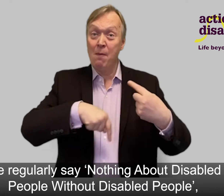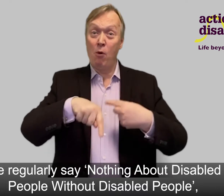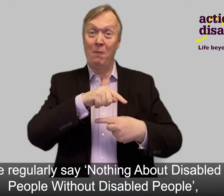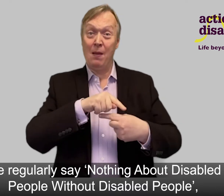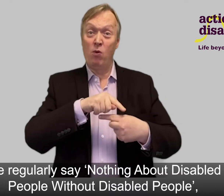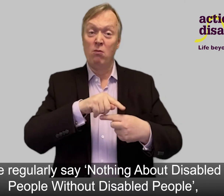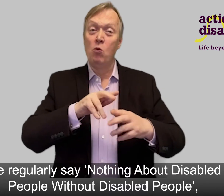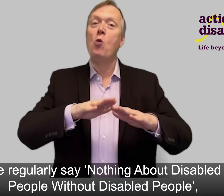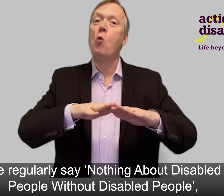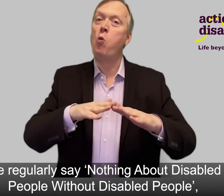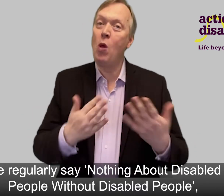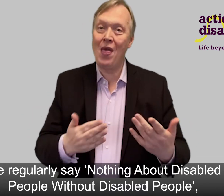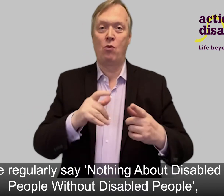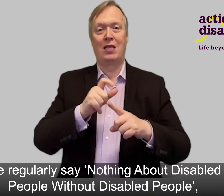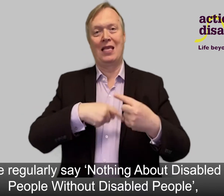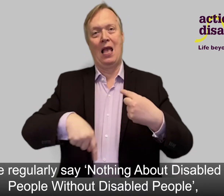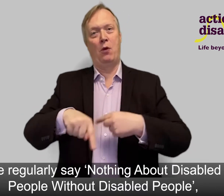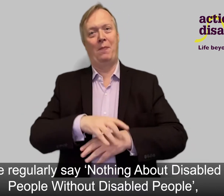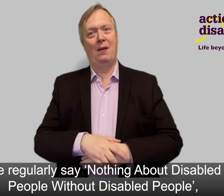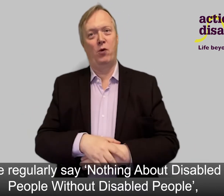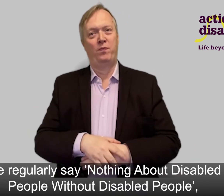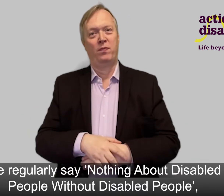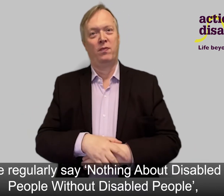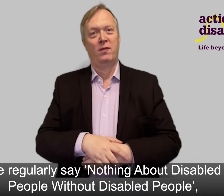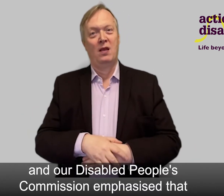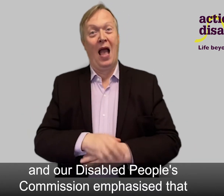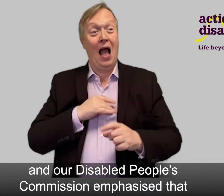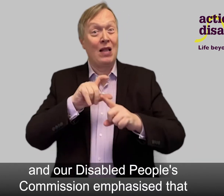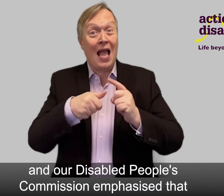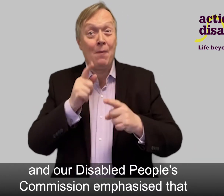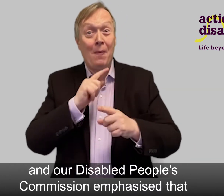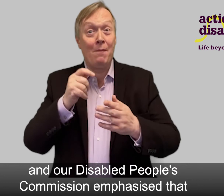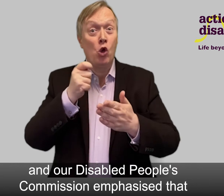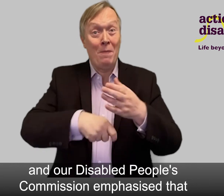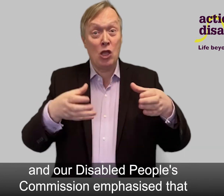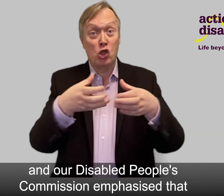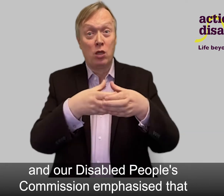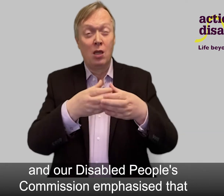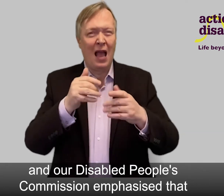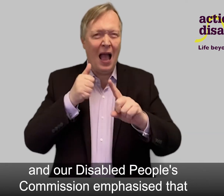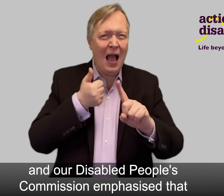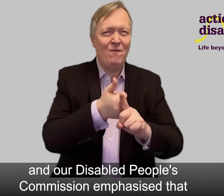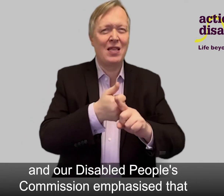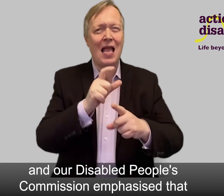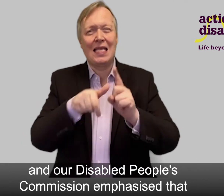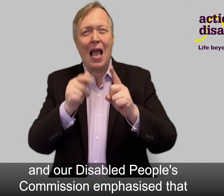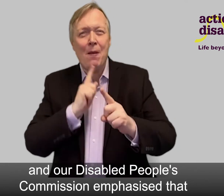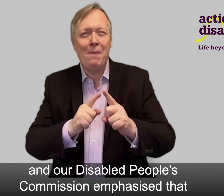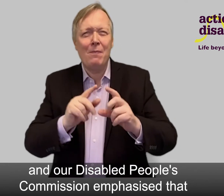people without disabled people. And our Disabled People's Commission emphasises